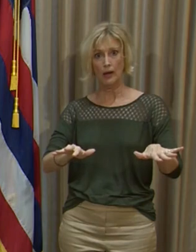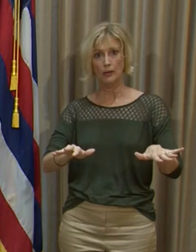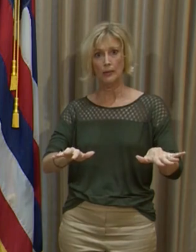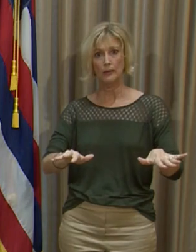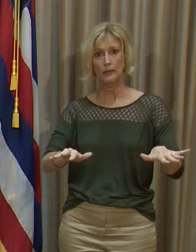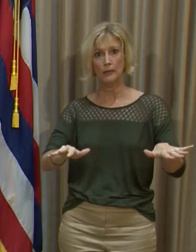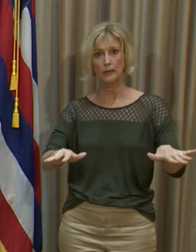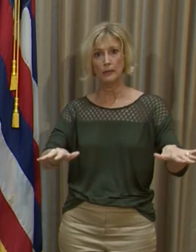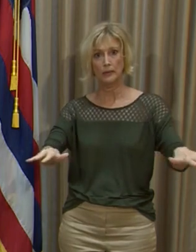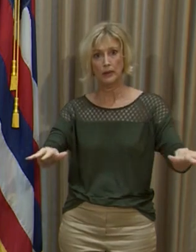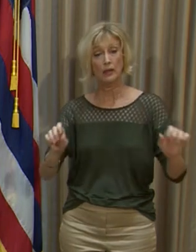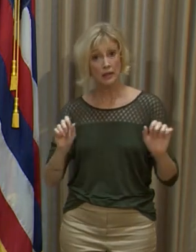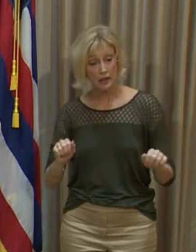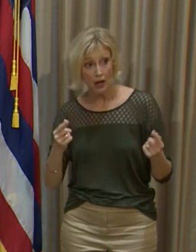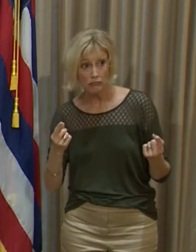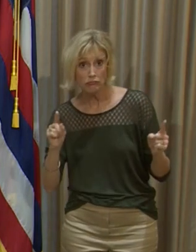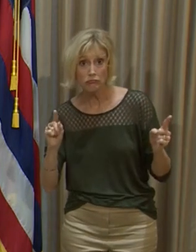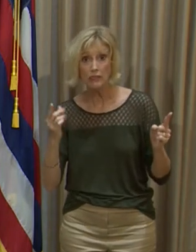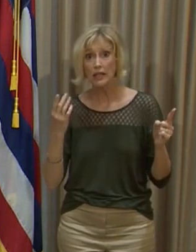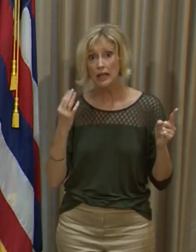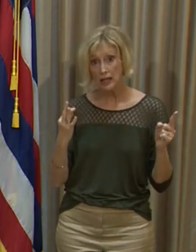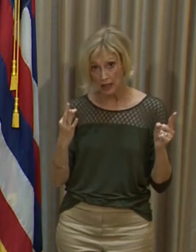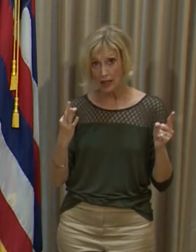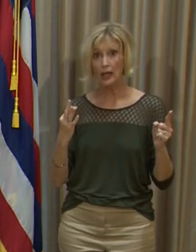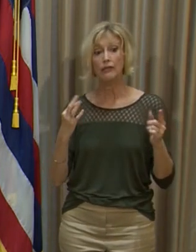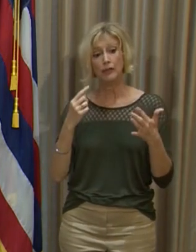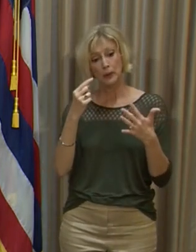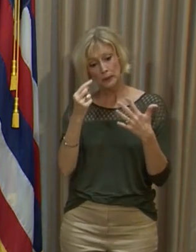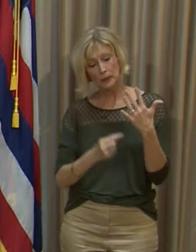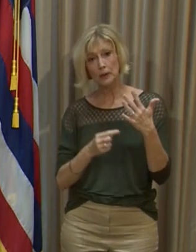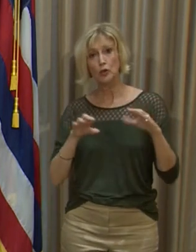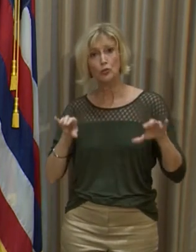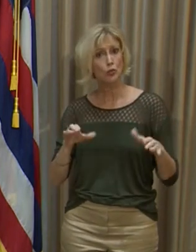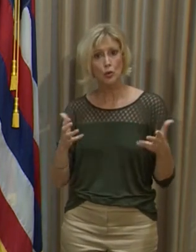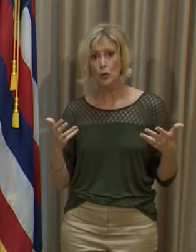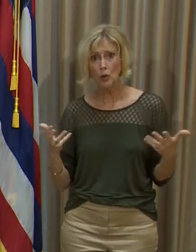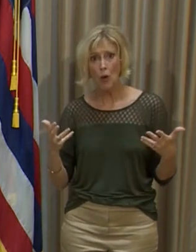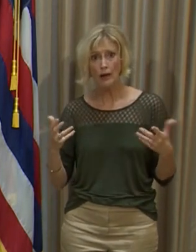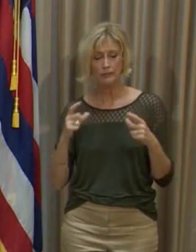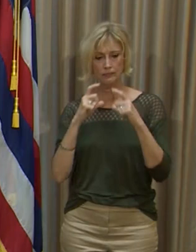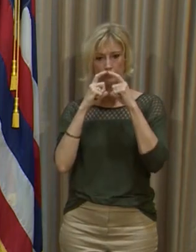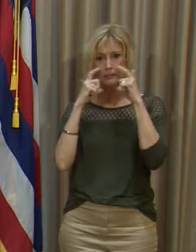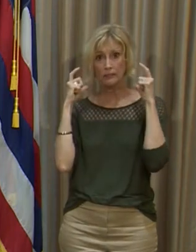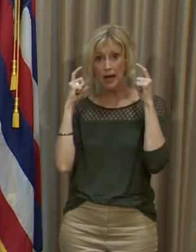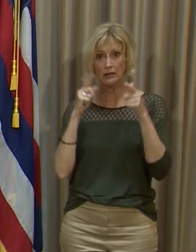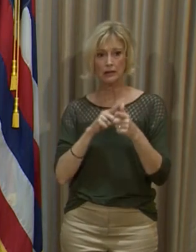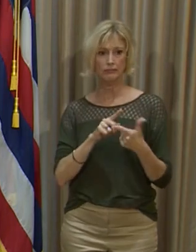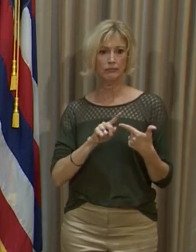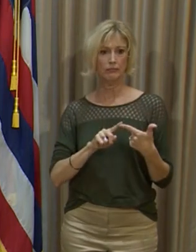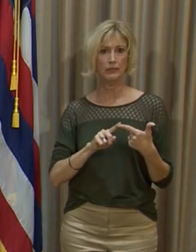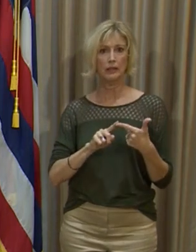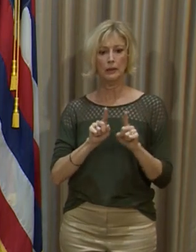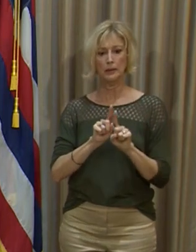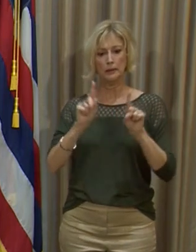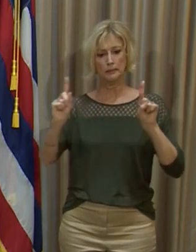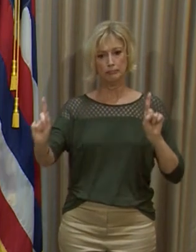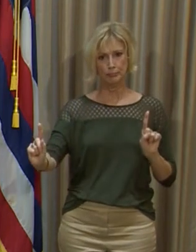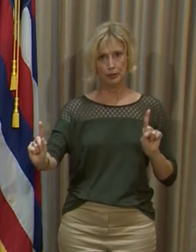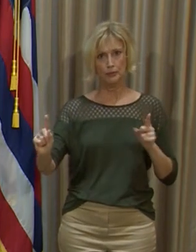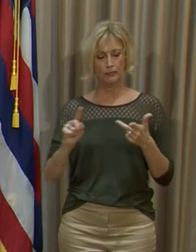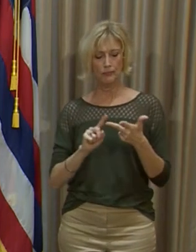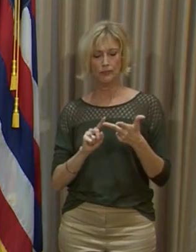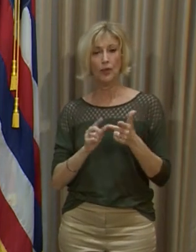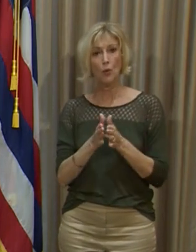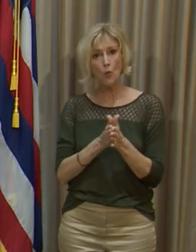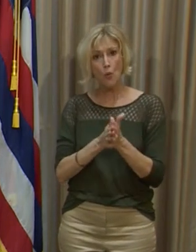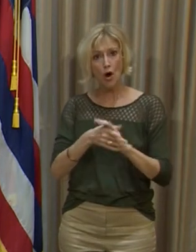we can be successful by taking these simple measures. Mask, watch your distance, wash